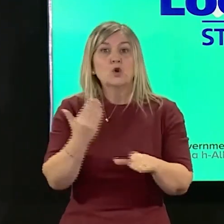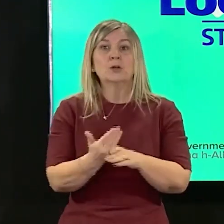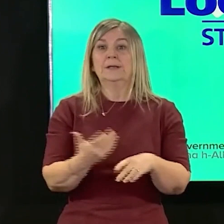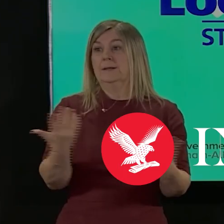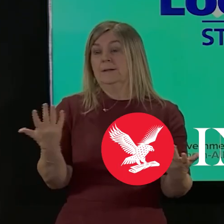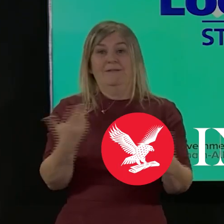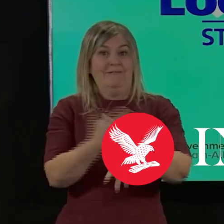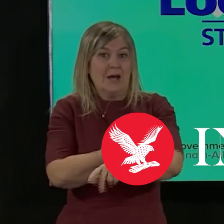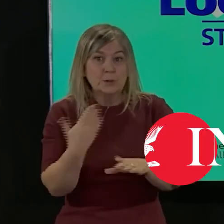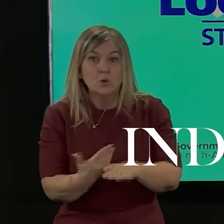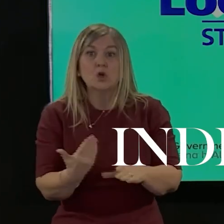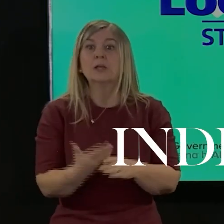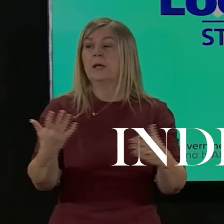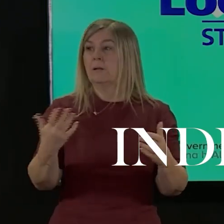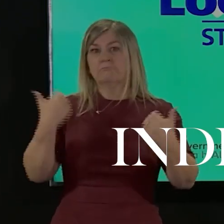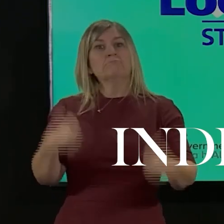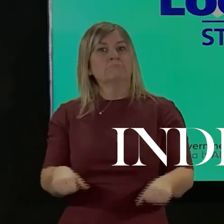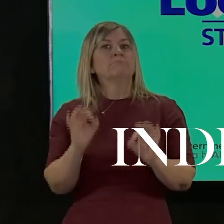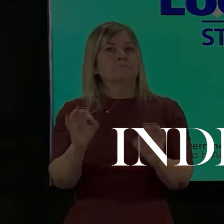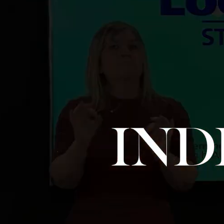the indications are that vaccination is having an impact as well.